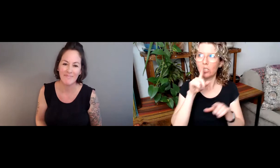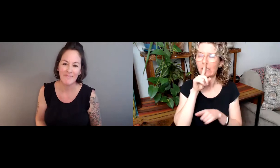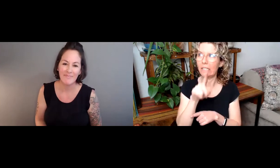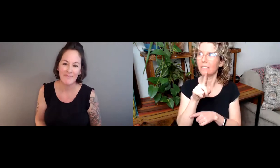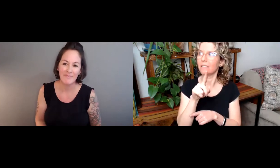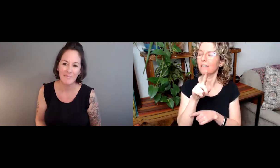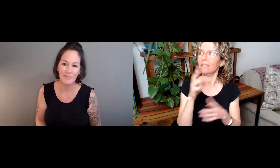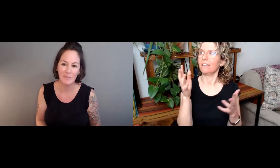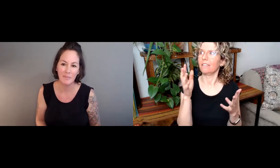missing.